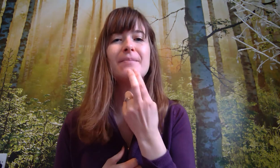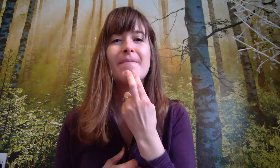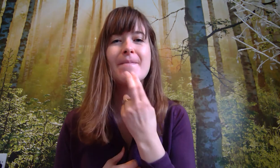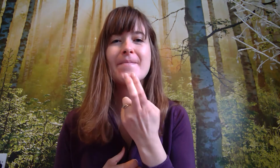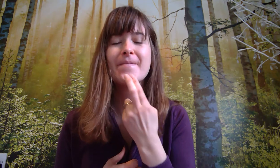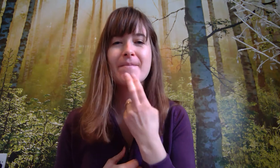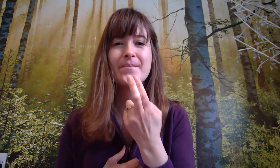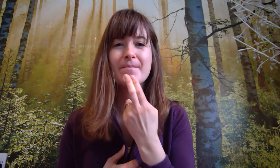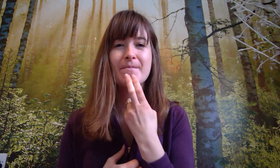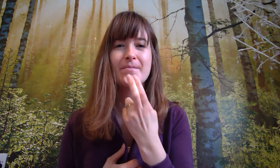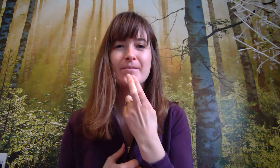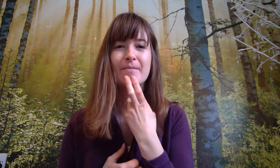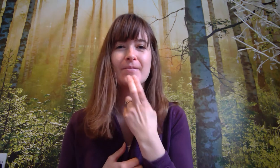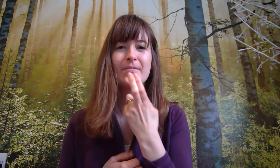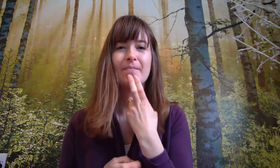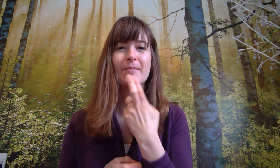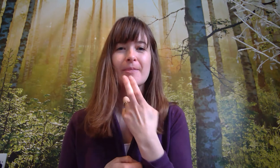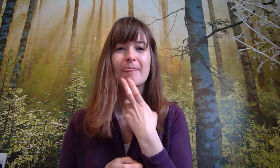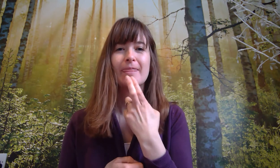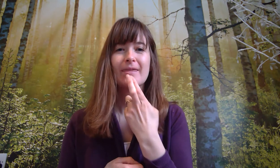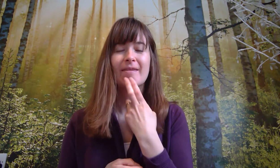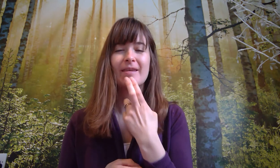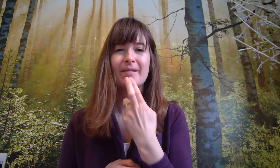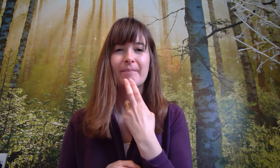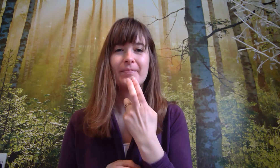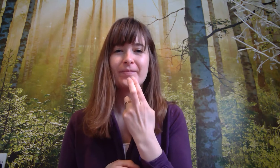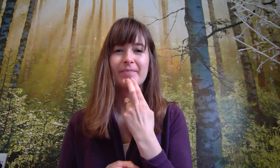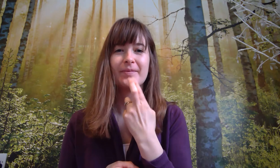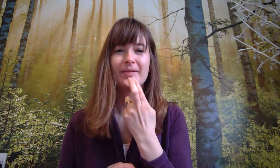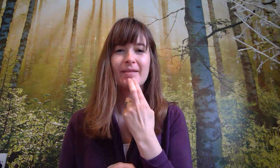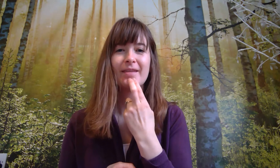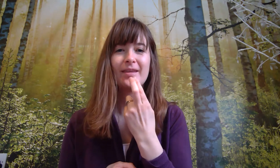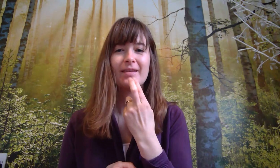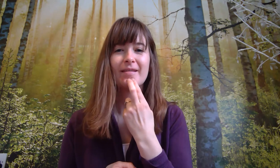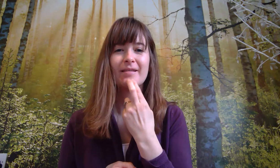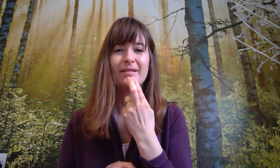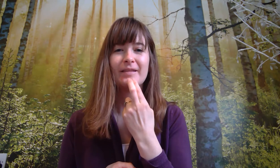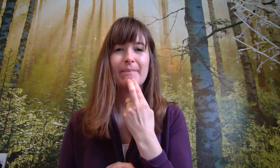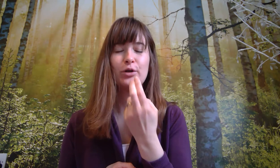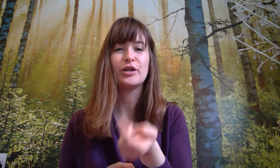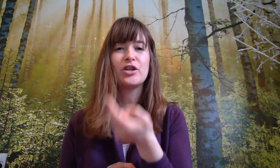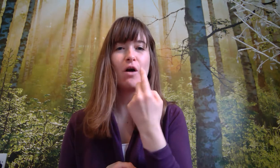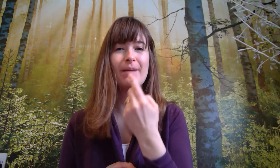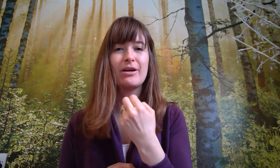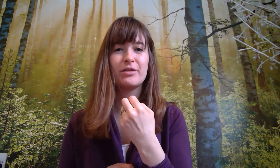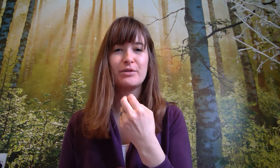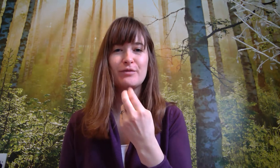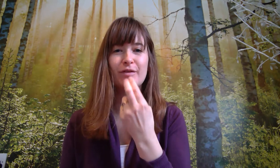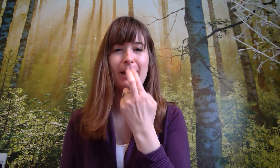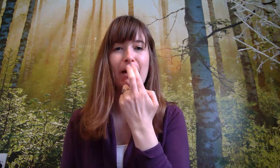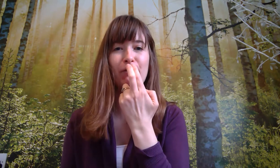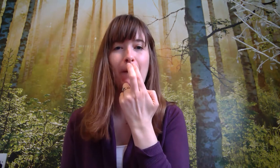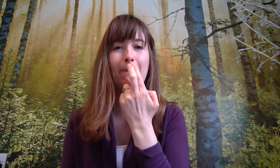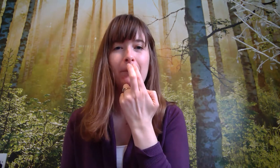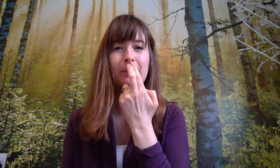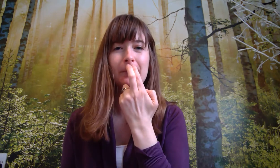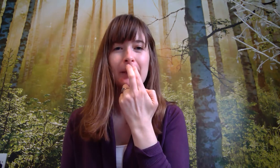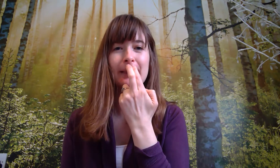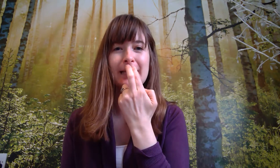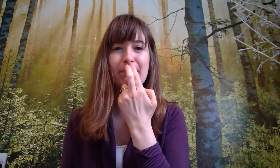then put your tongue back on the roof of your mouth and tap